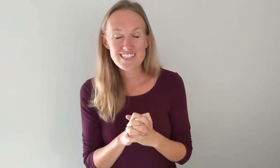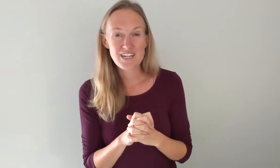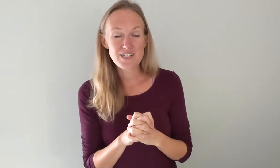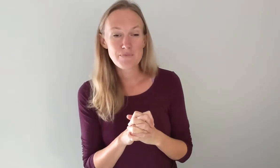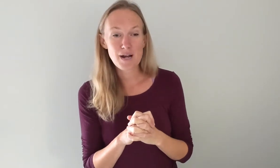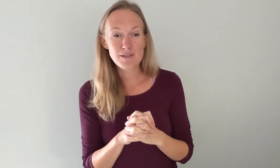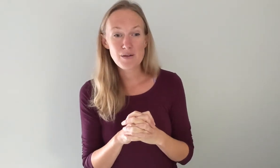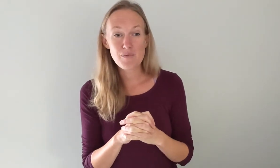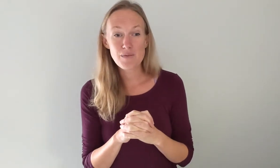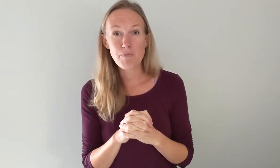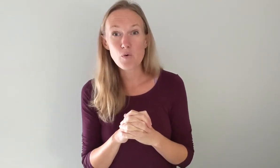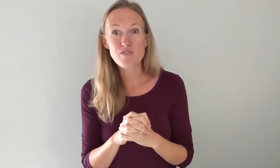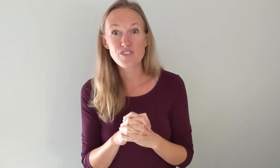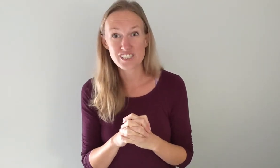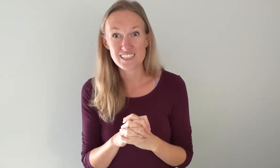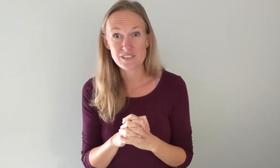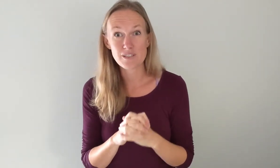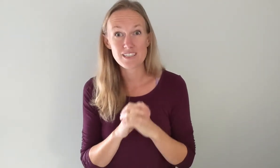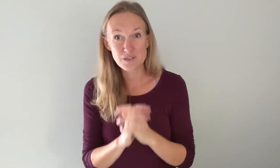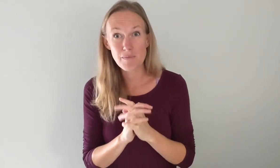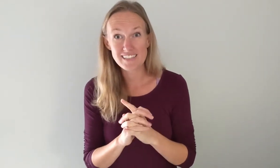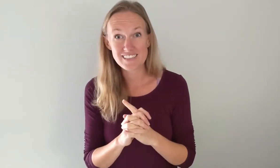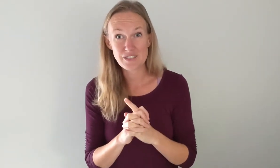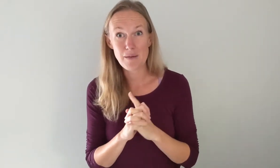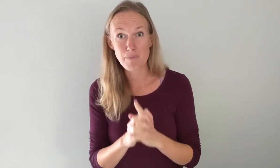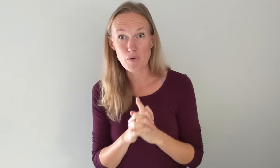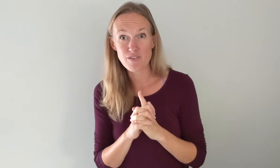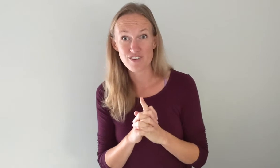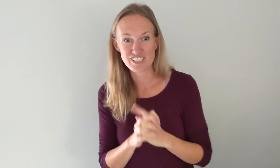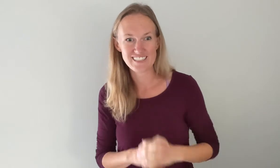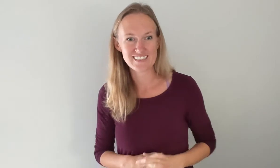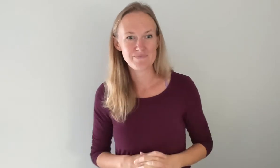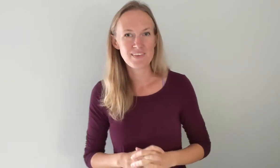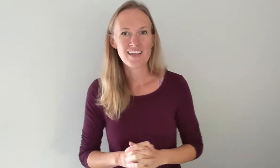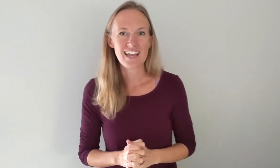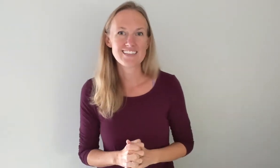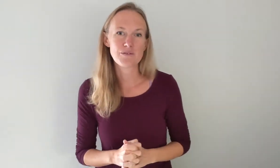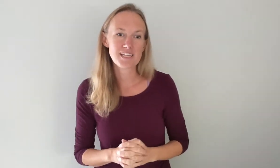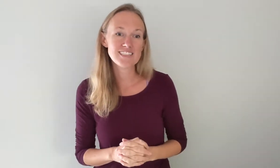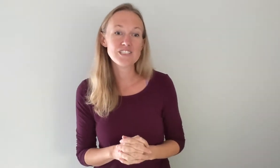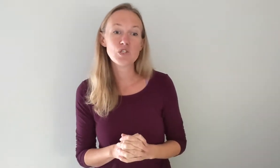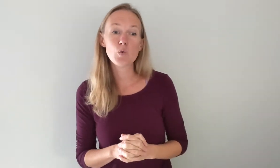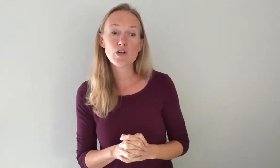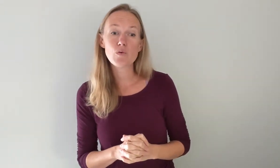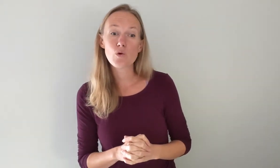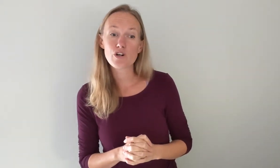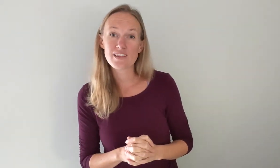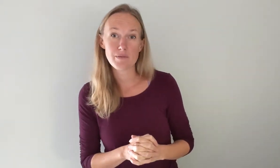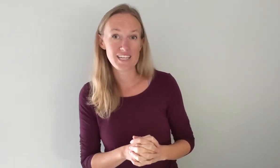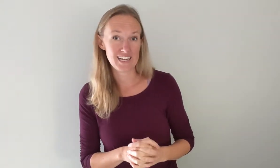start probably with both verses. We're going to do our best to try both verses. Okay so it begins you were the word at the beginning.